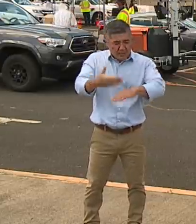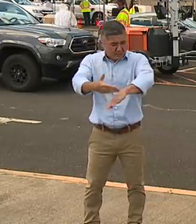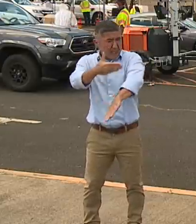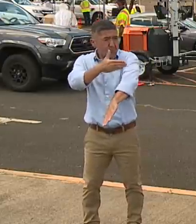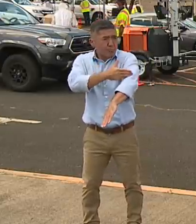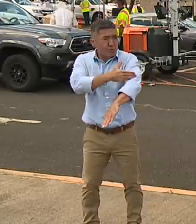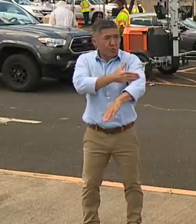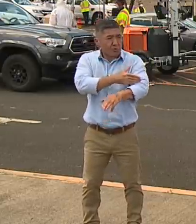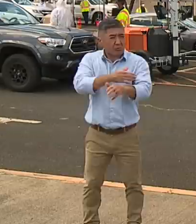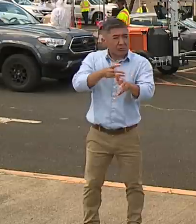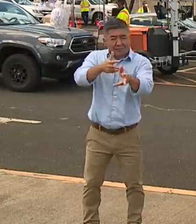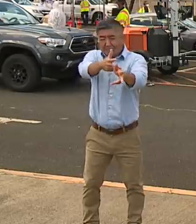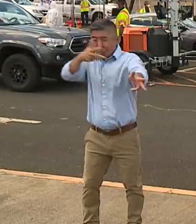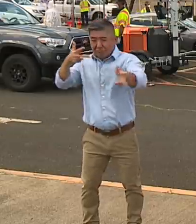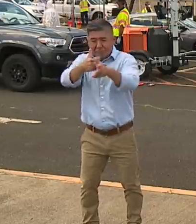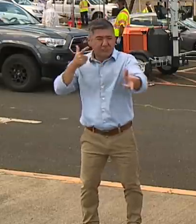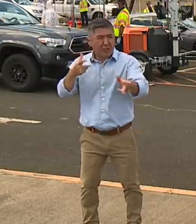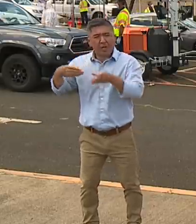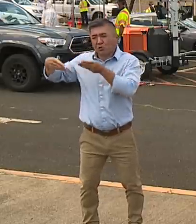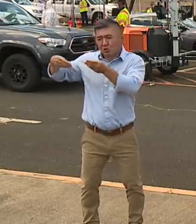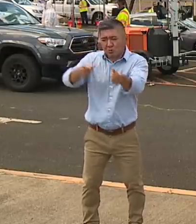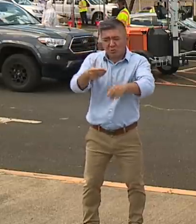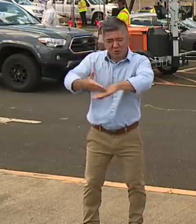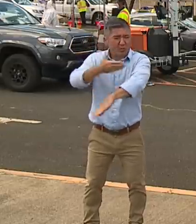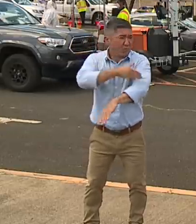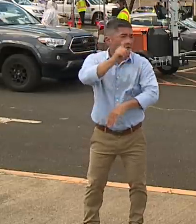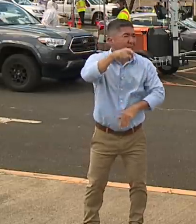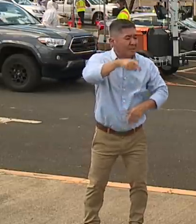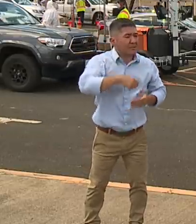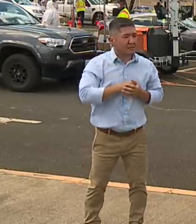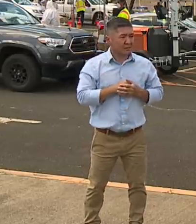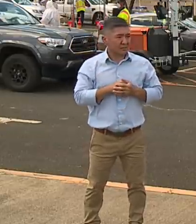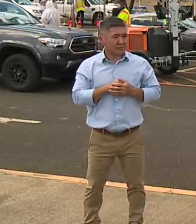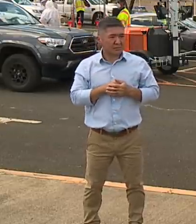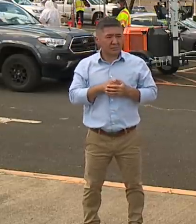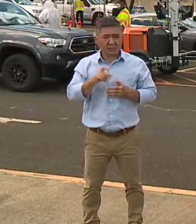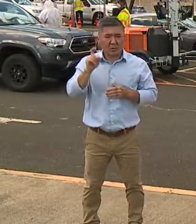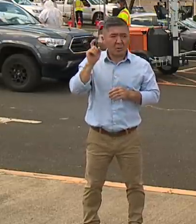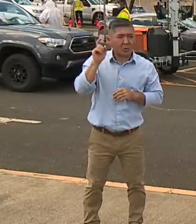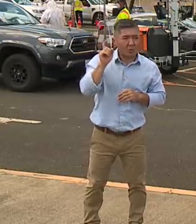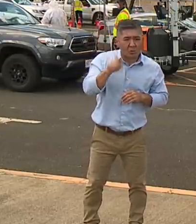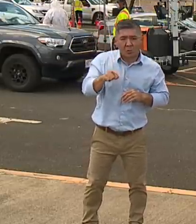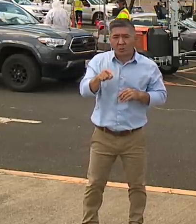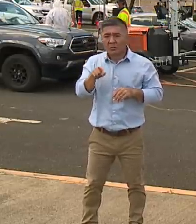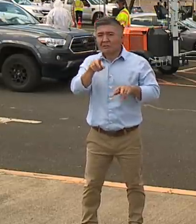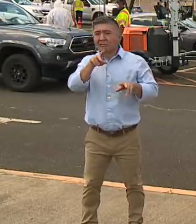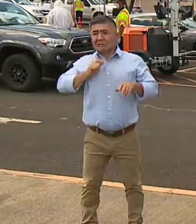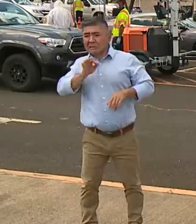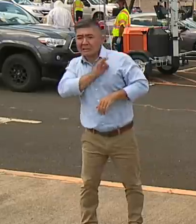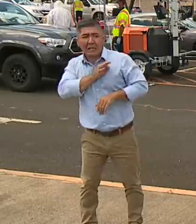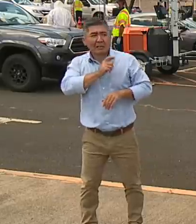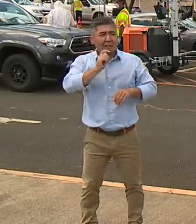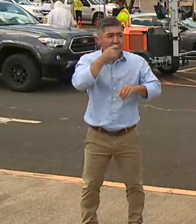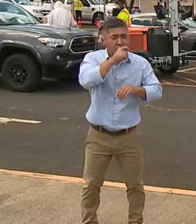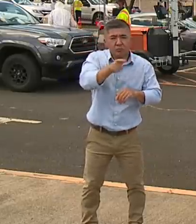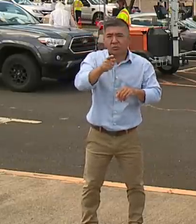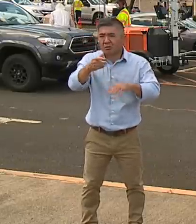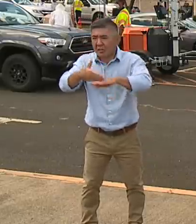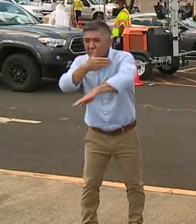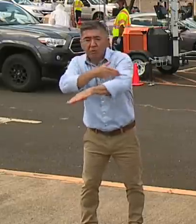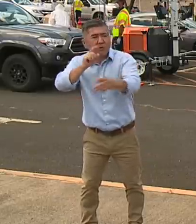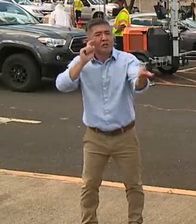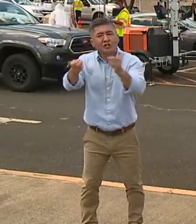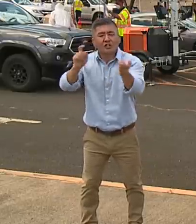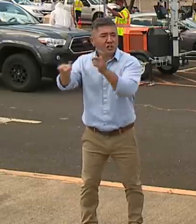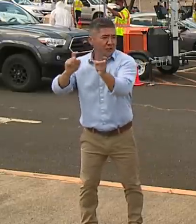getting more people in to be tested, working with our federal partners in terms of watching who's doing the swabbing. As far as whether